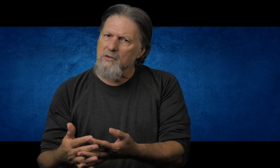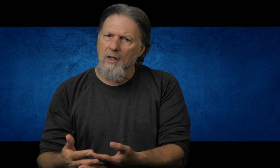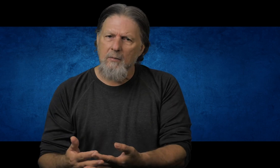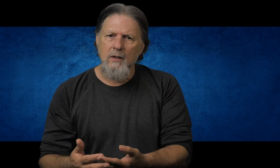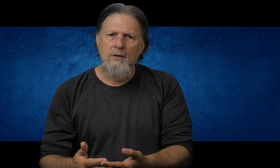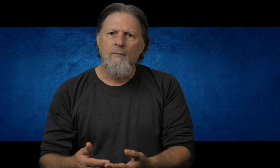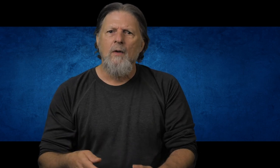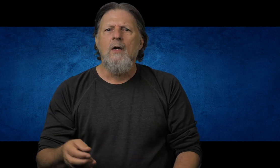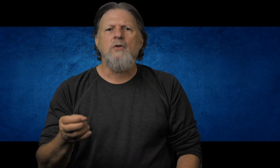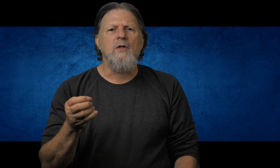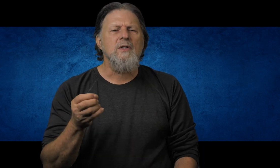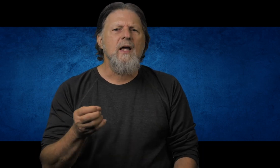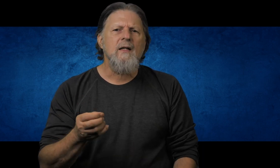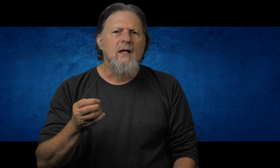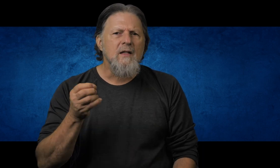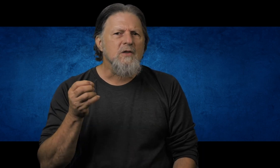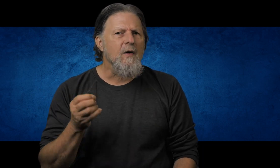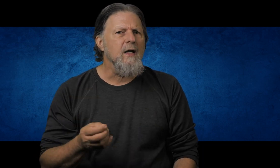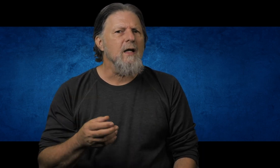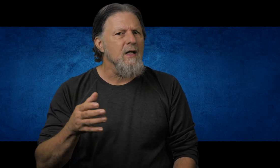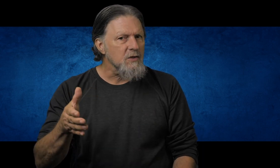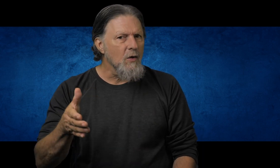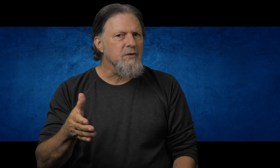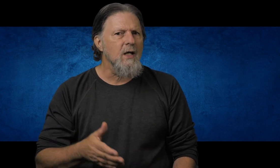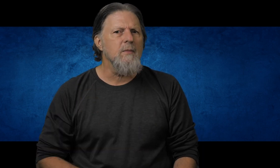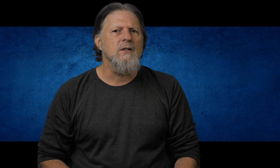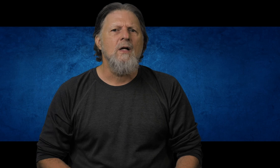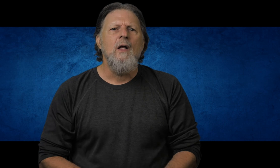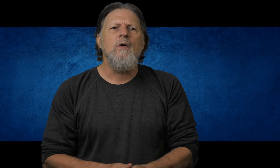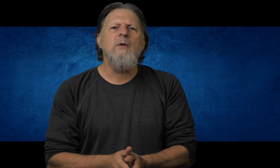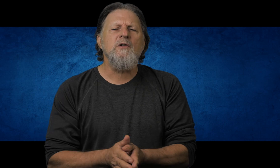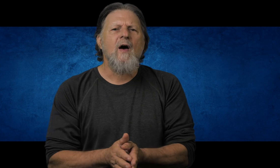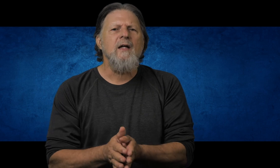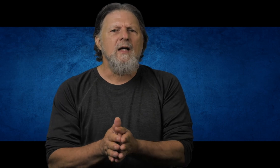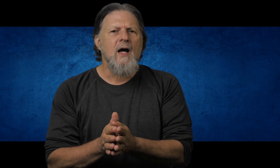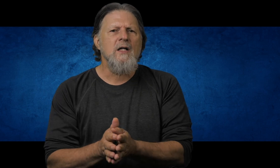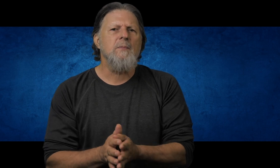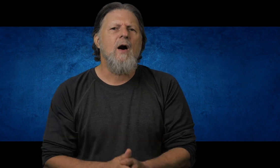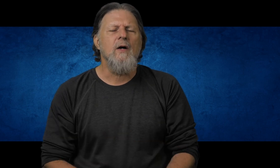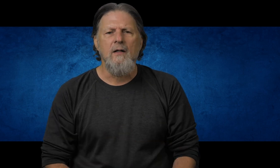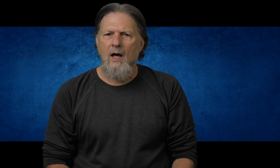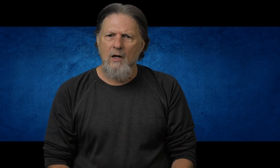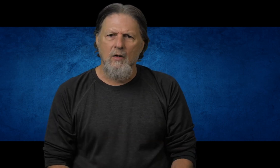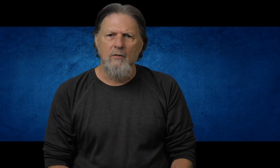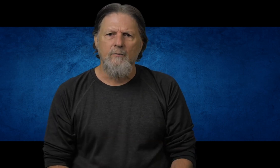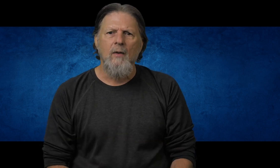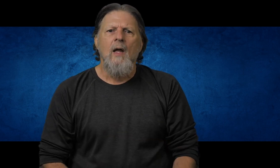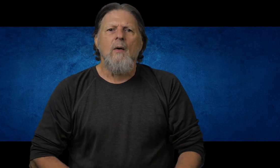enemies. So to stand in this fight against those enemies, we must fight in God's power and not our own. And